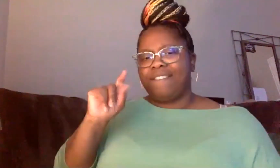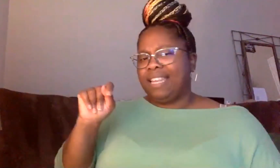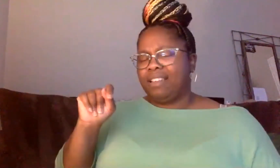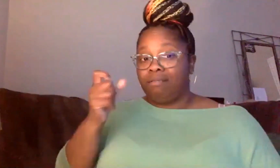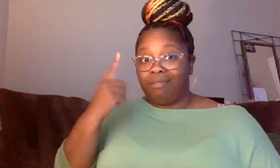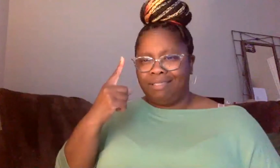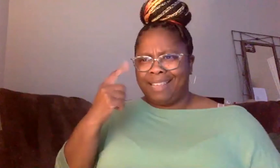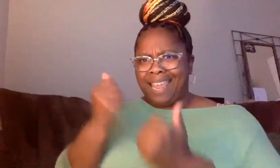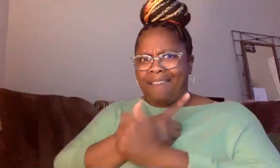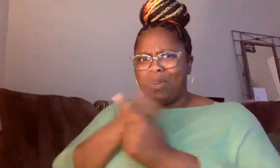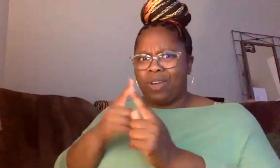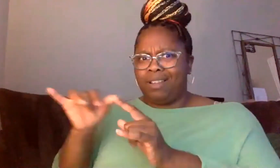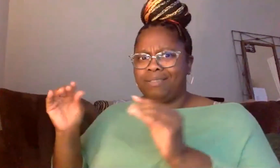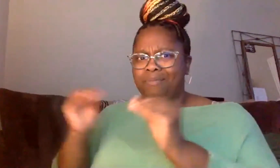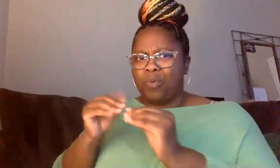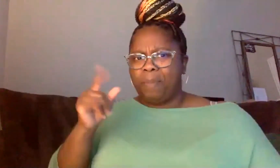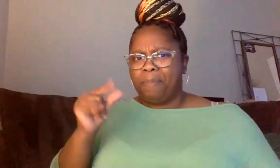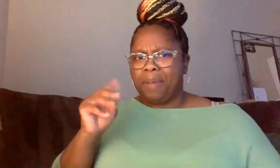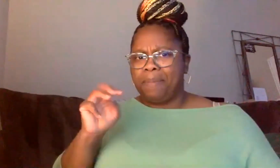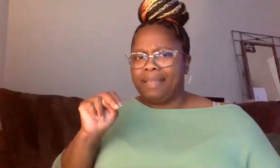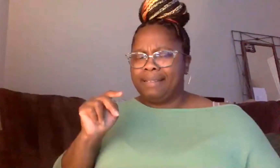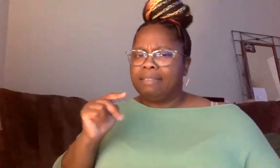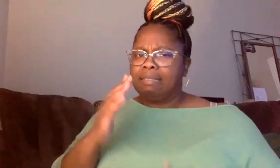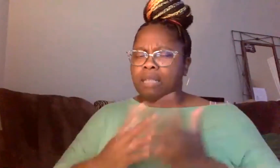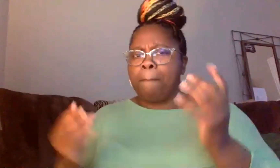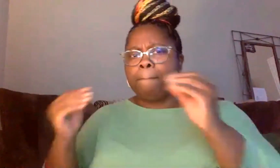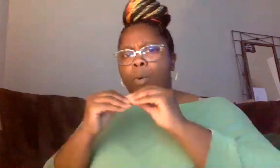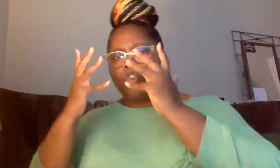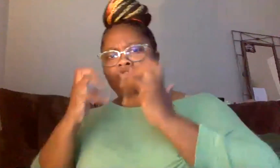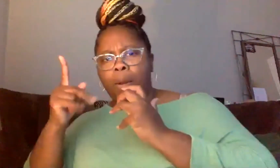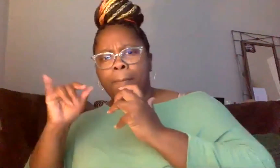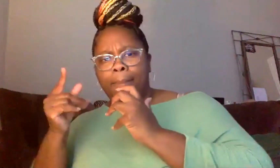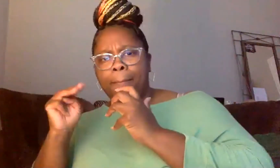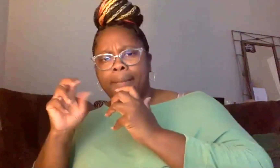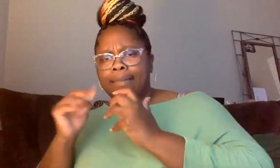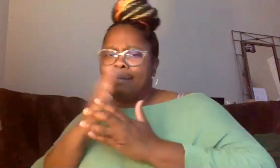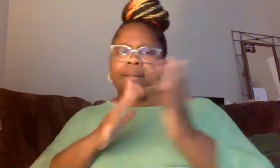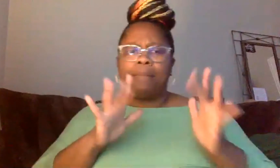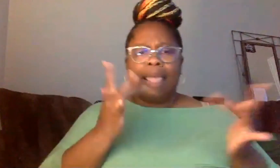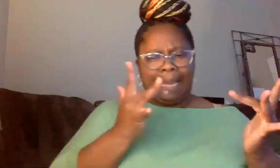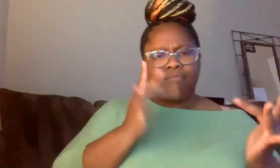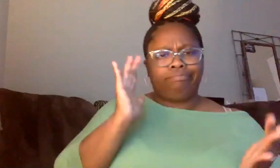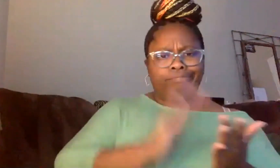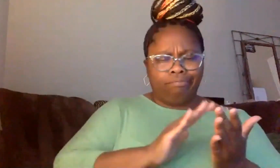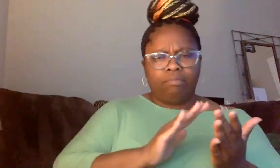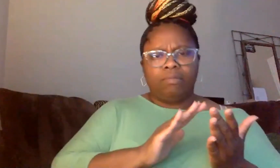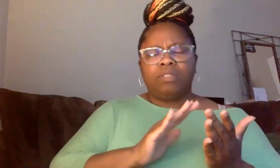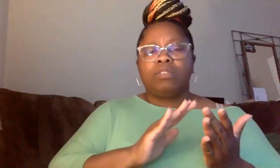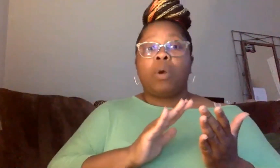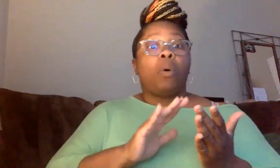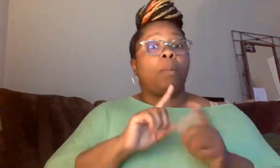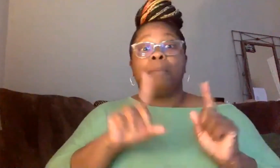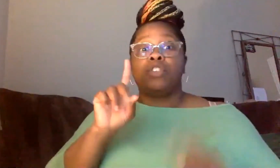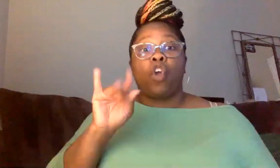pigment, it's just that one has a higher dosage than the other. So I think when he brought it in under scientific guise, it made people who